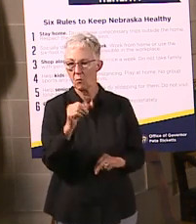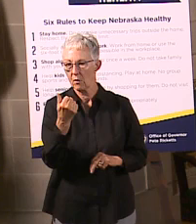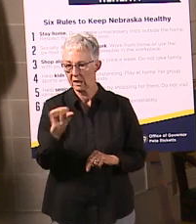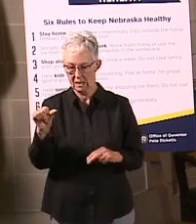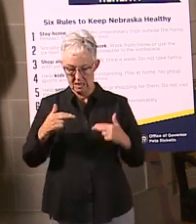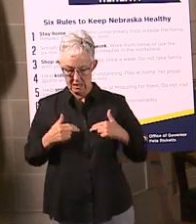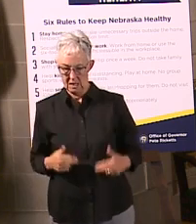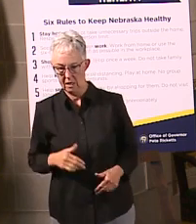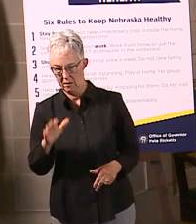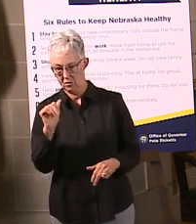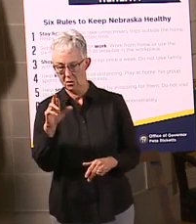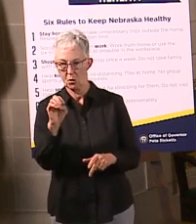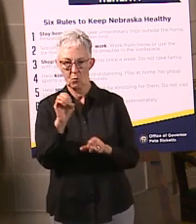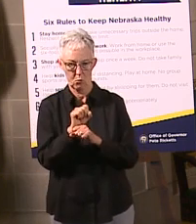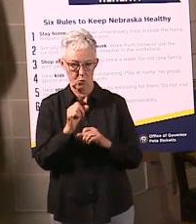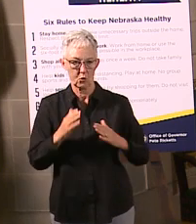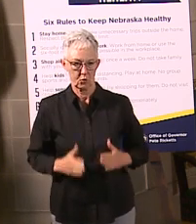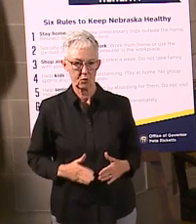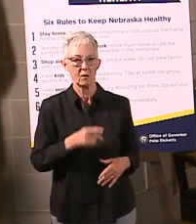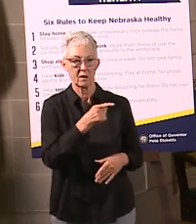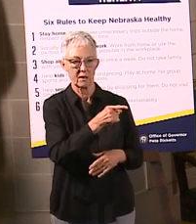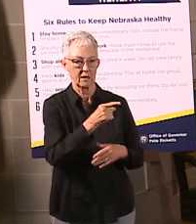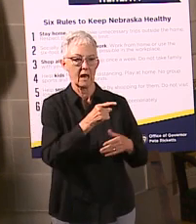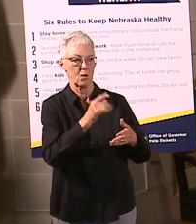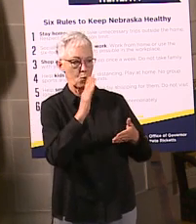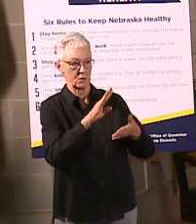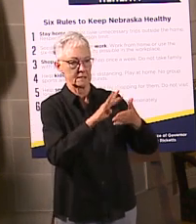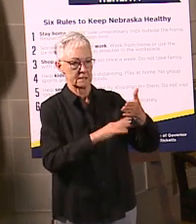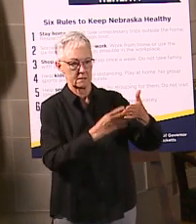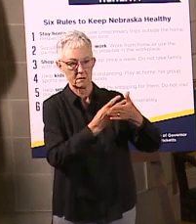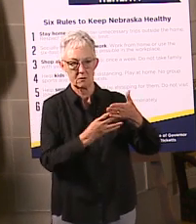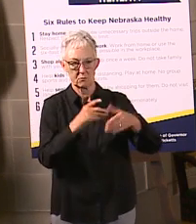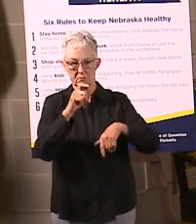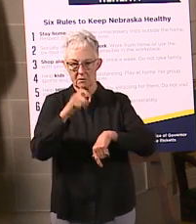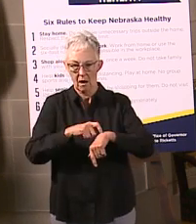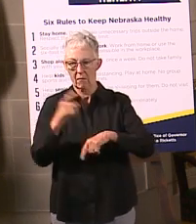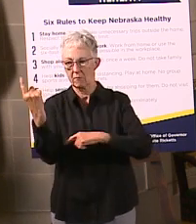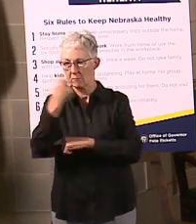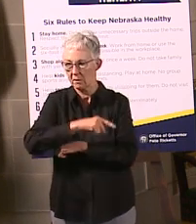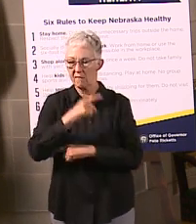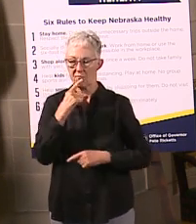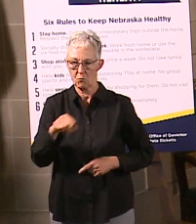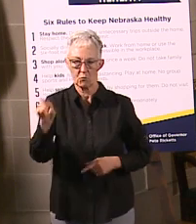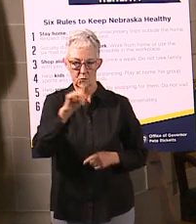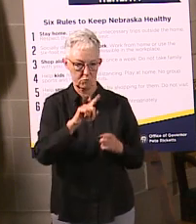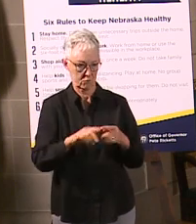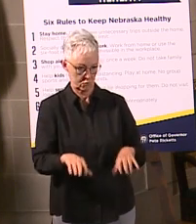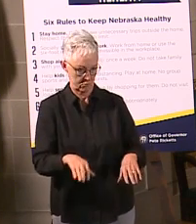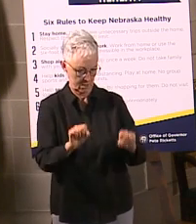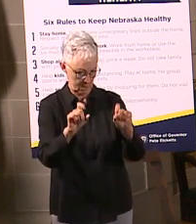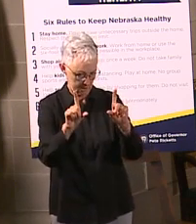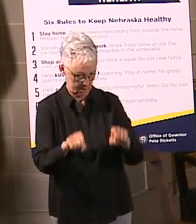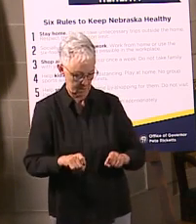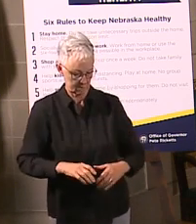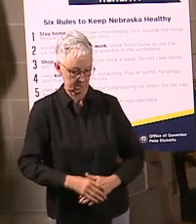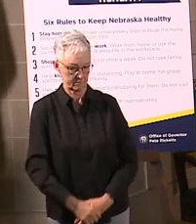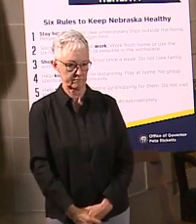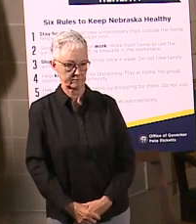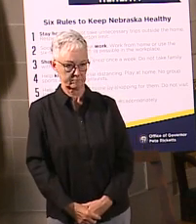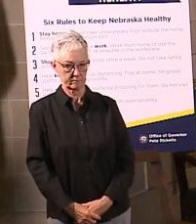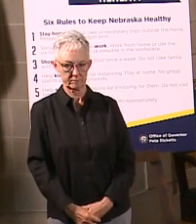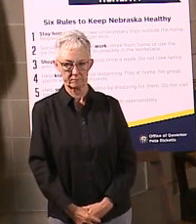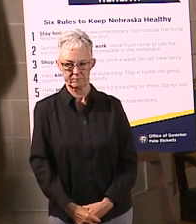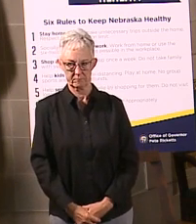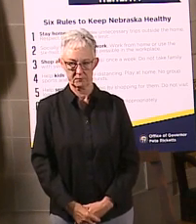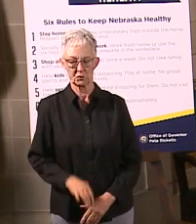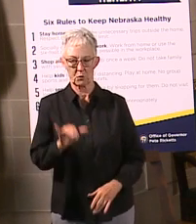you identify as a healthcare worker, you will get scheduled. So we're expecting that's going to work going forward. So that's kind of the status with regard to